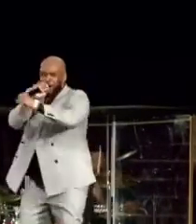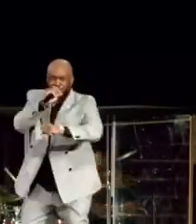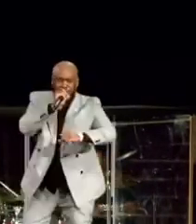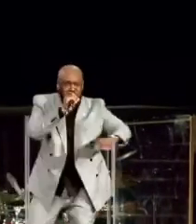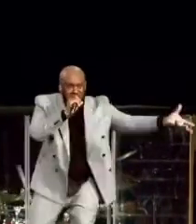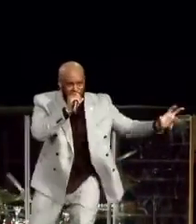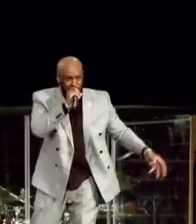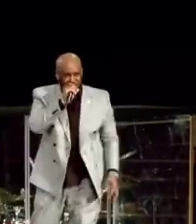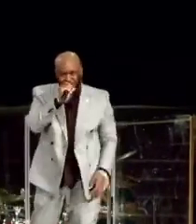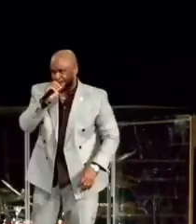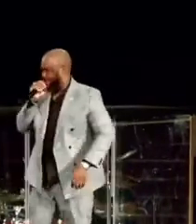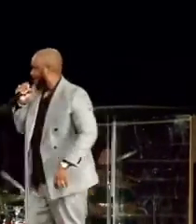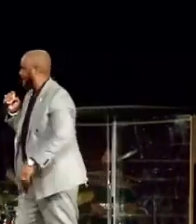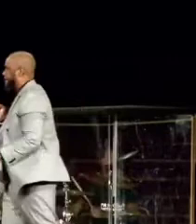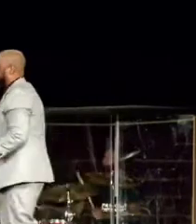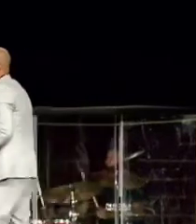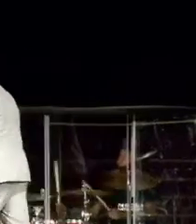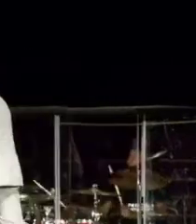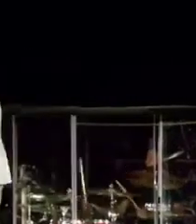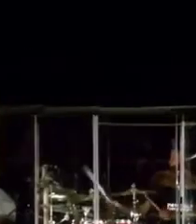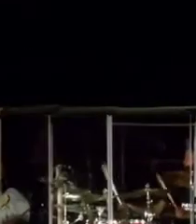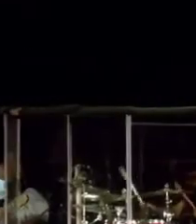He'll set you up.